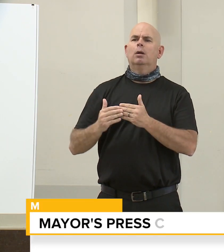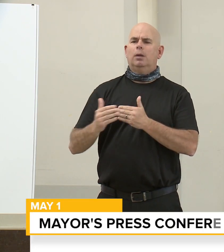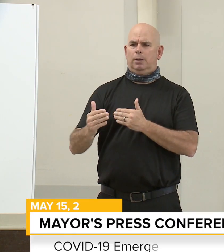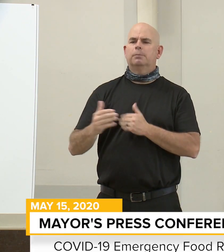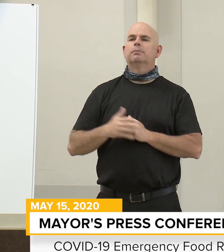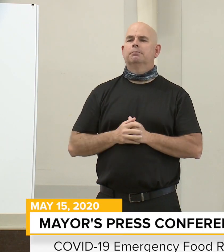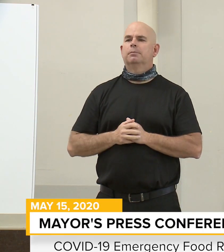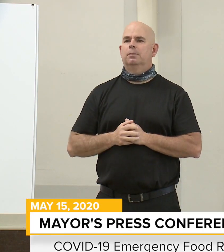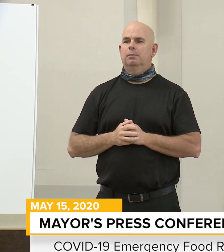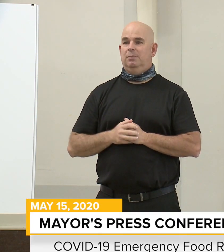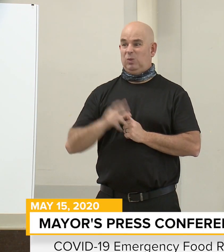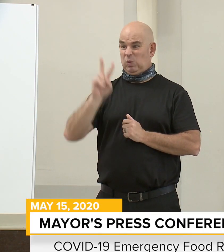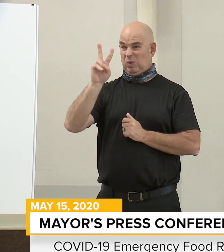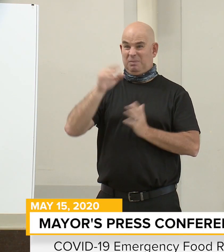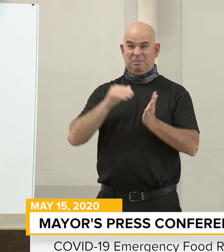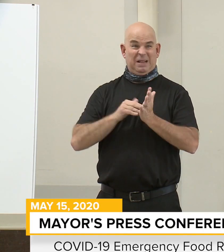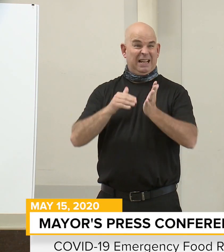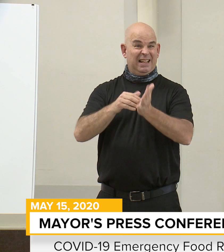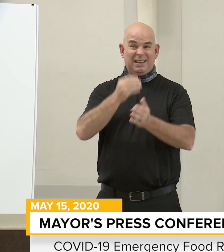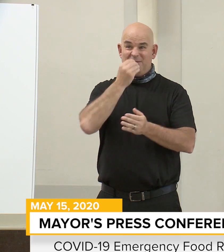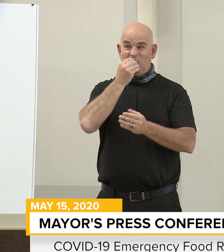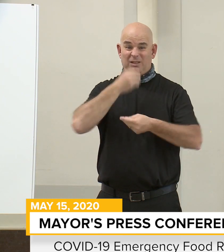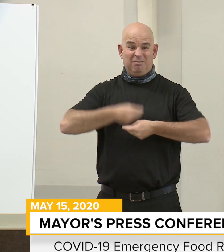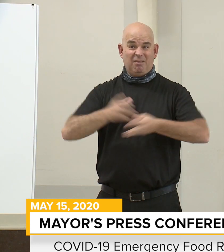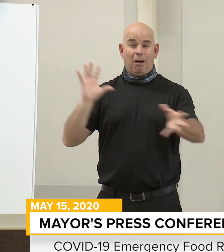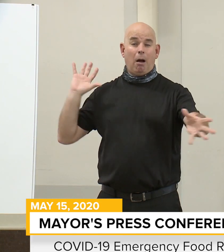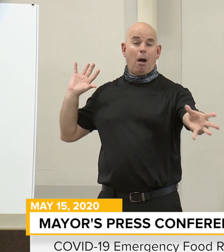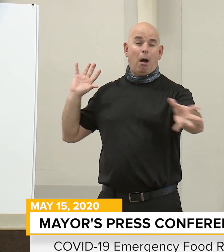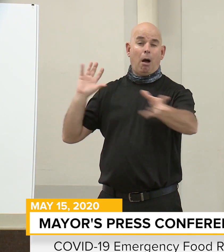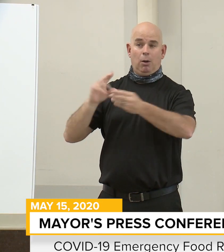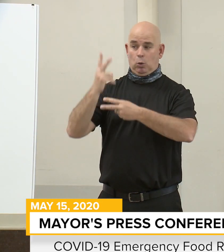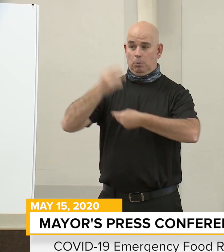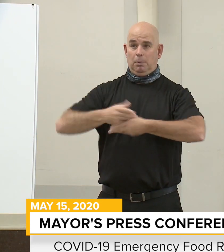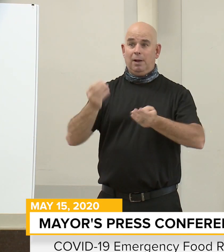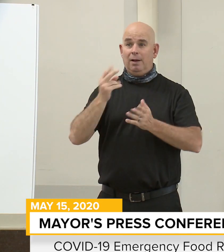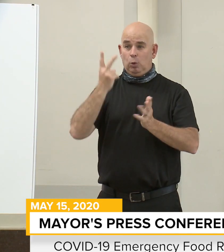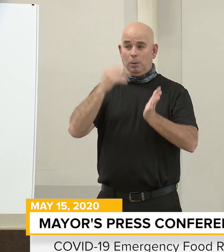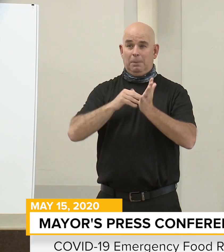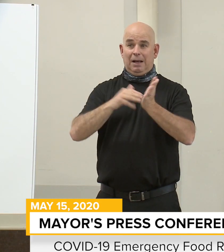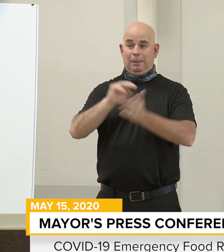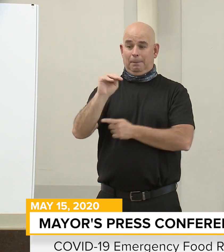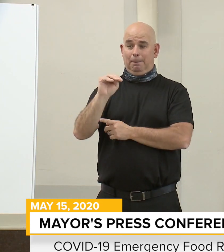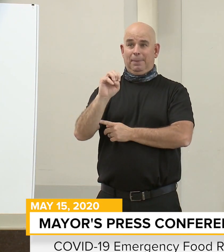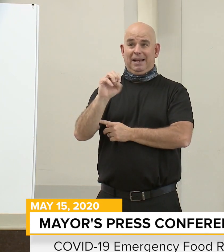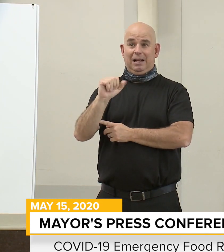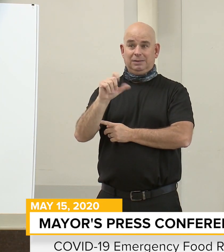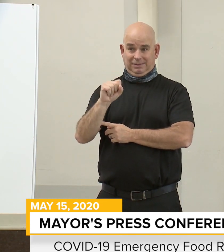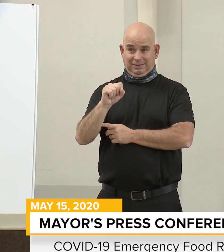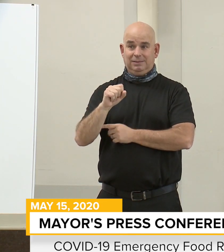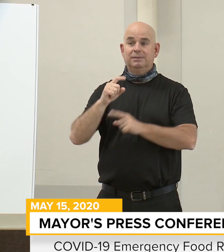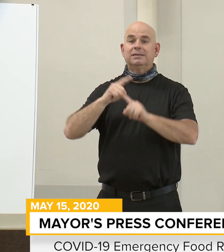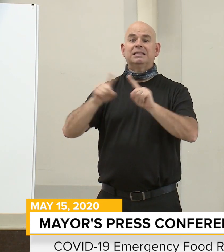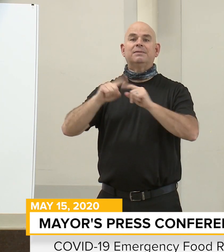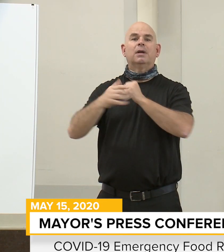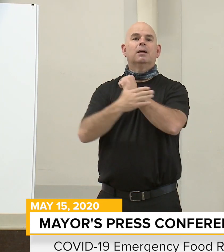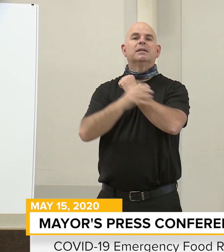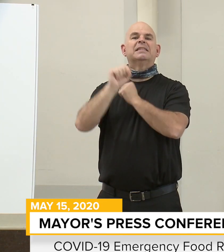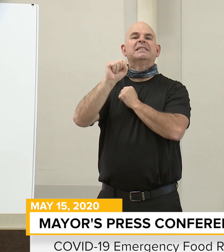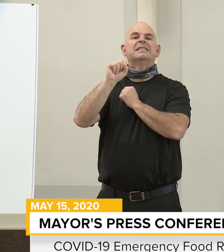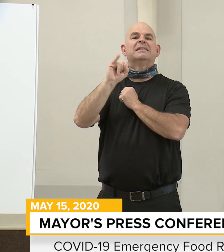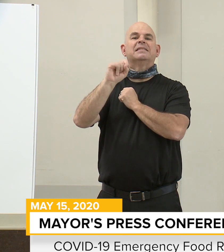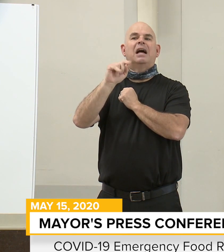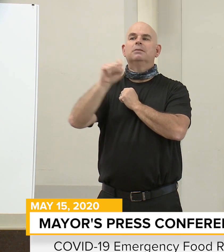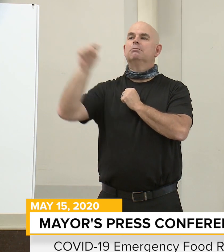meals to Baltimore residents at 249 sites. And I have personally had the pleasure of working side by side